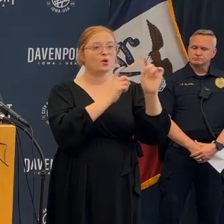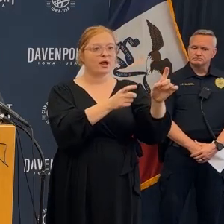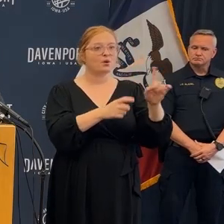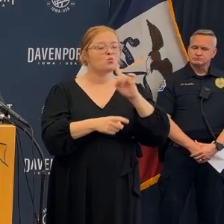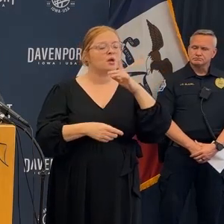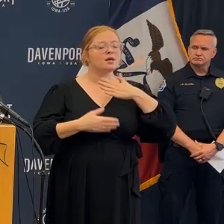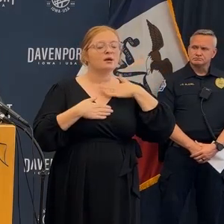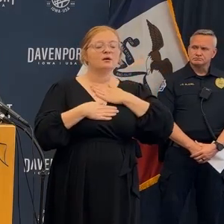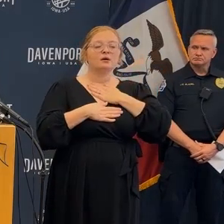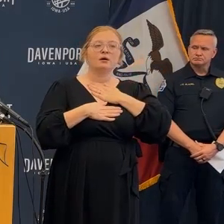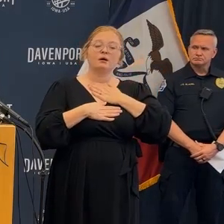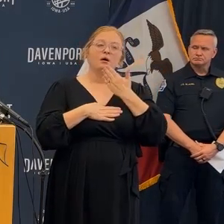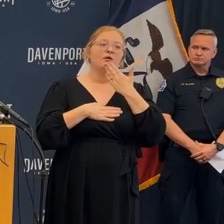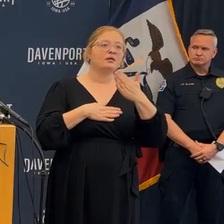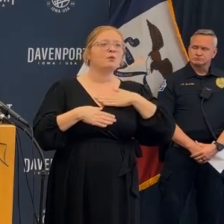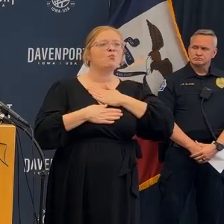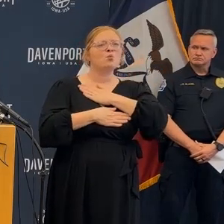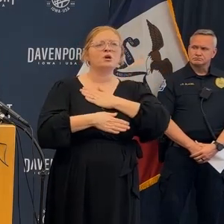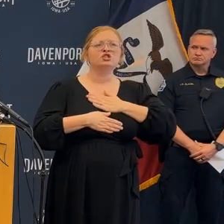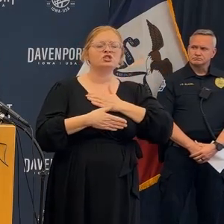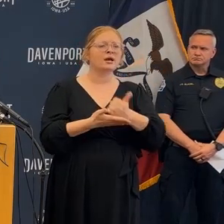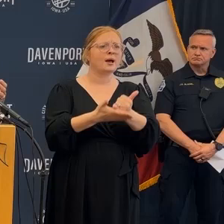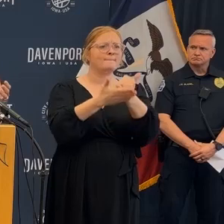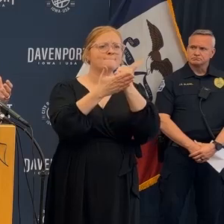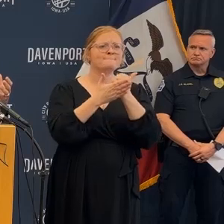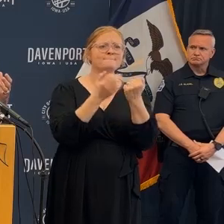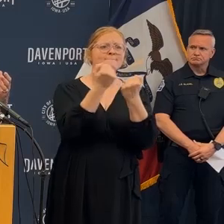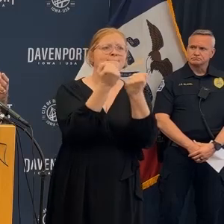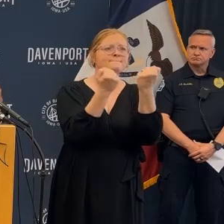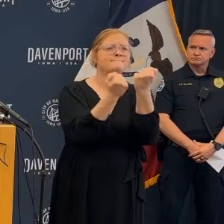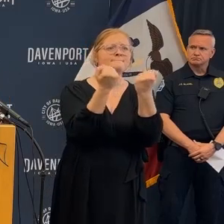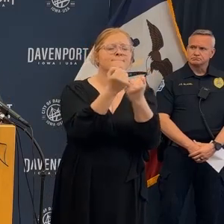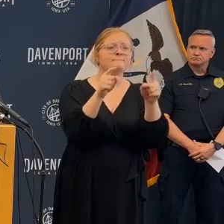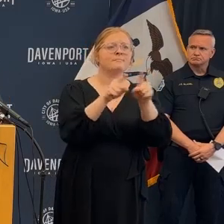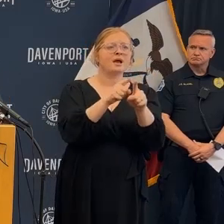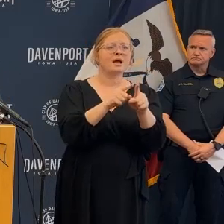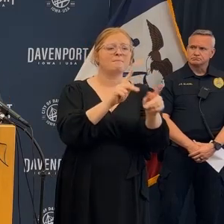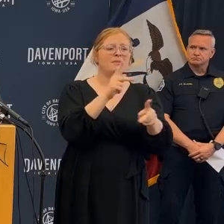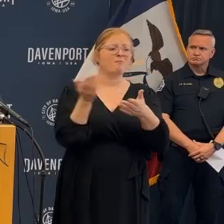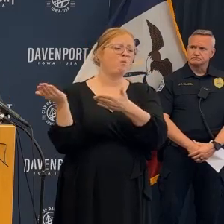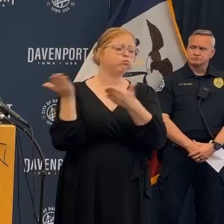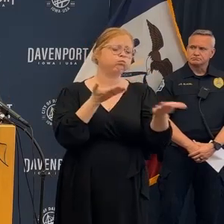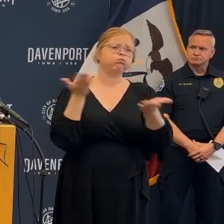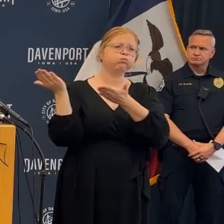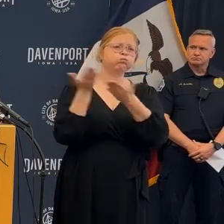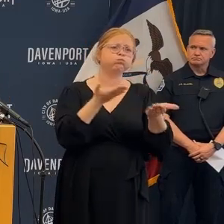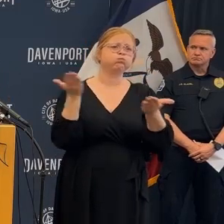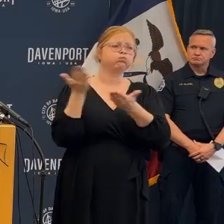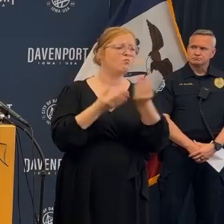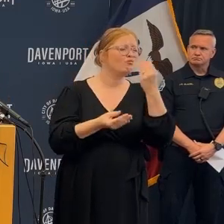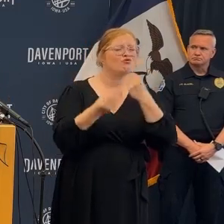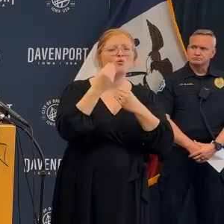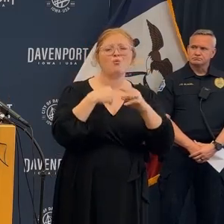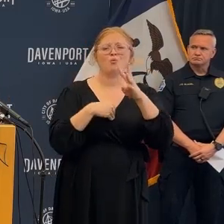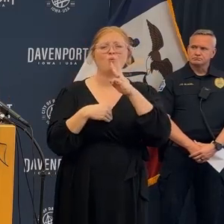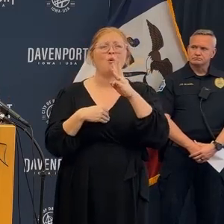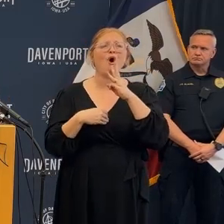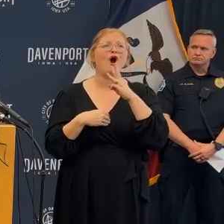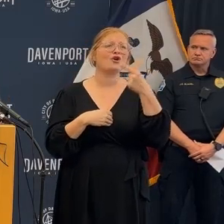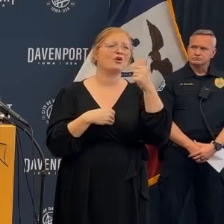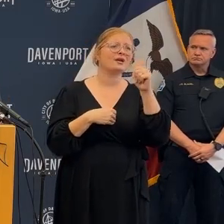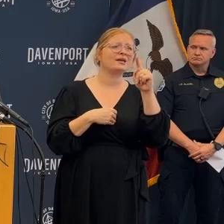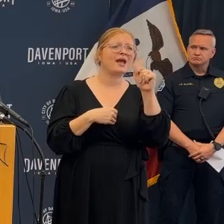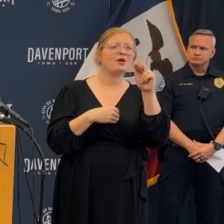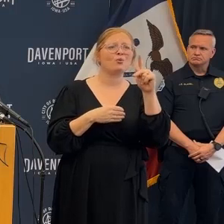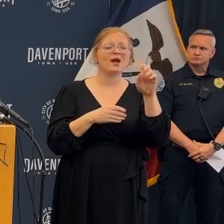to decide and how to give how to help the Red Cross is the place to go I appreciate the outpouring of support to our